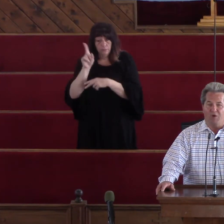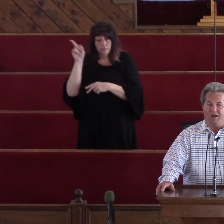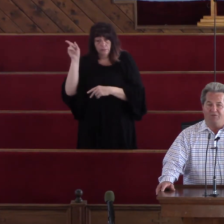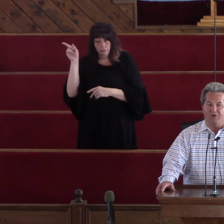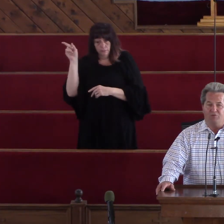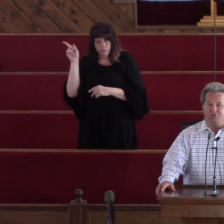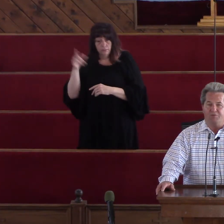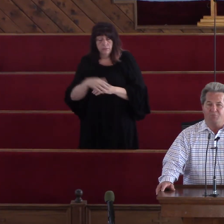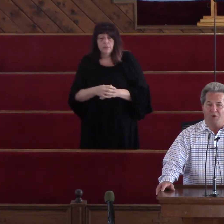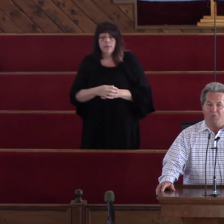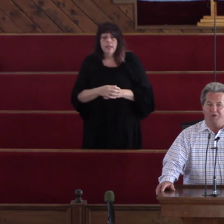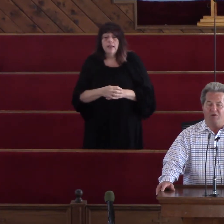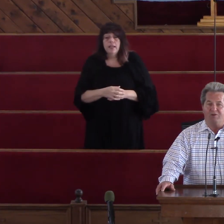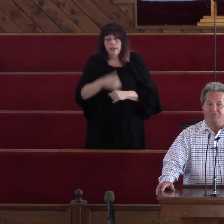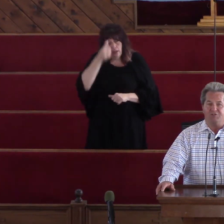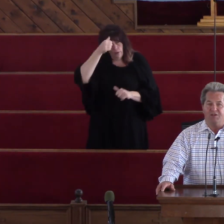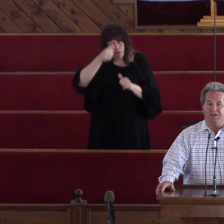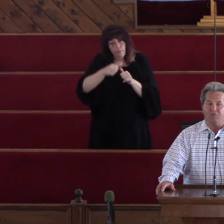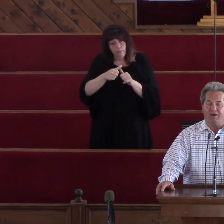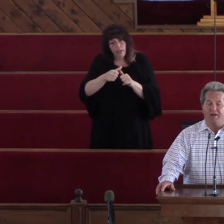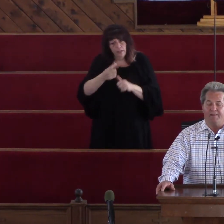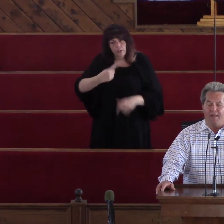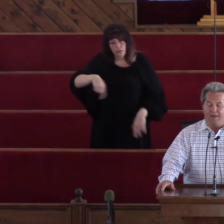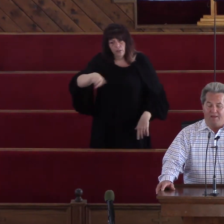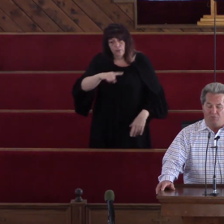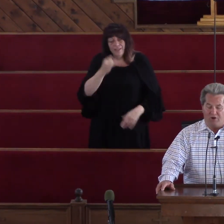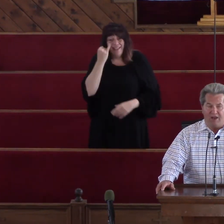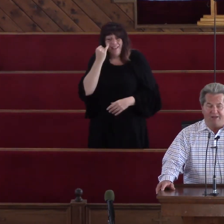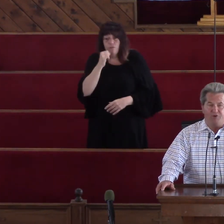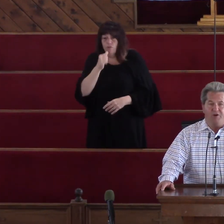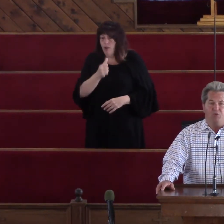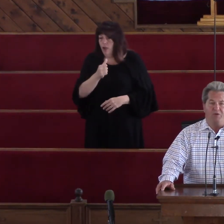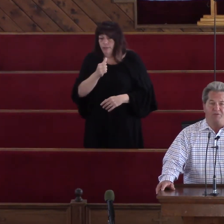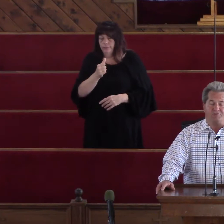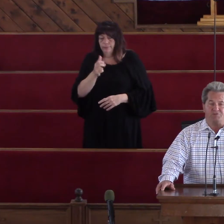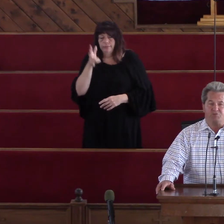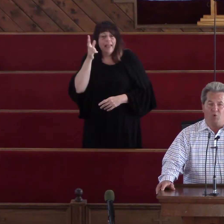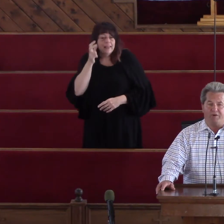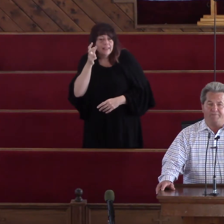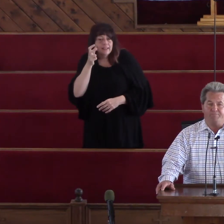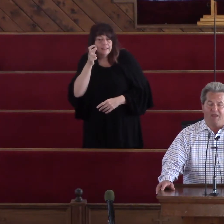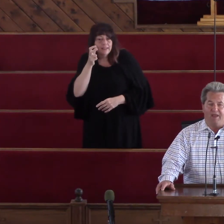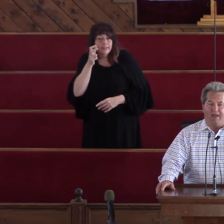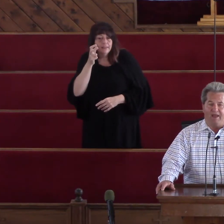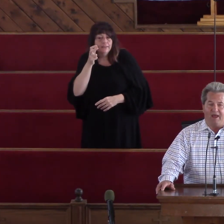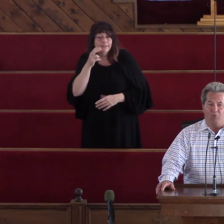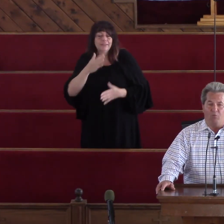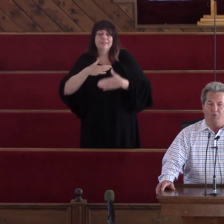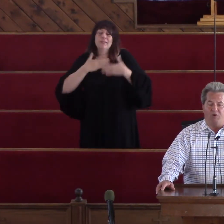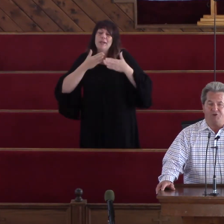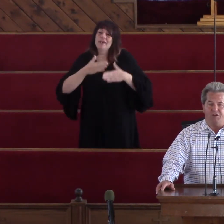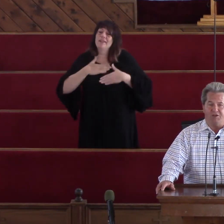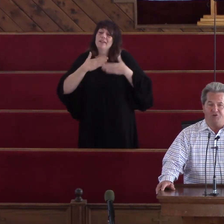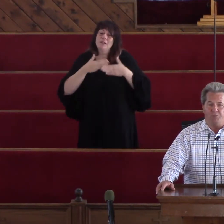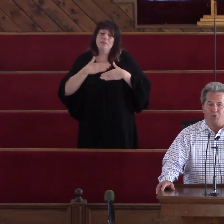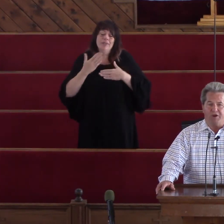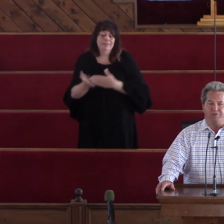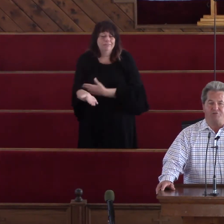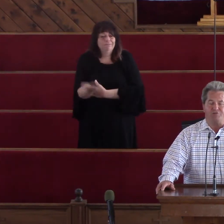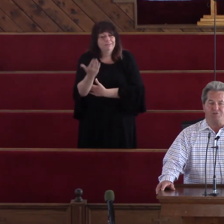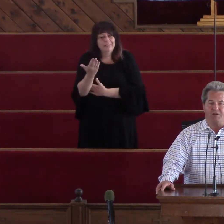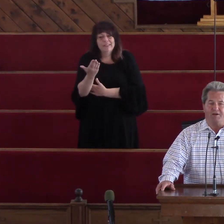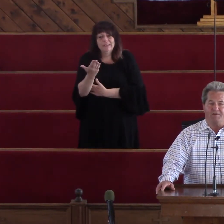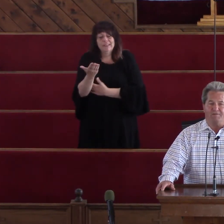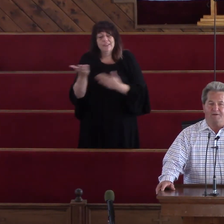remind those That probably aren't listening in Right now We're glad you're here with us This morning And we want you to get your